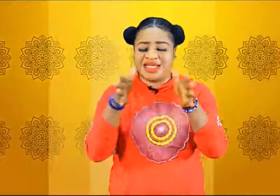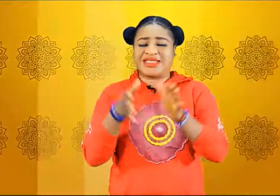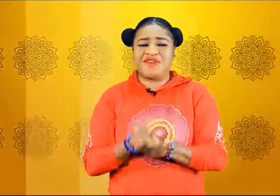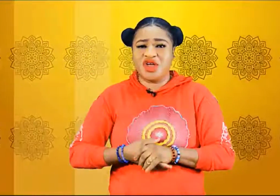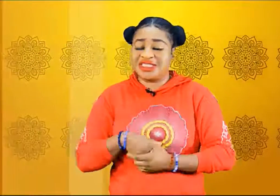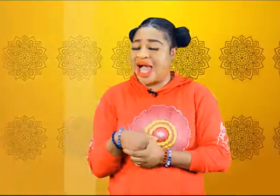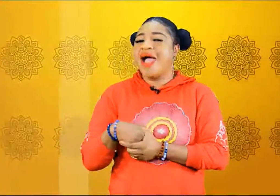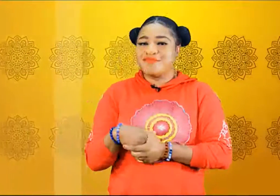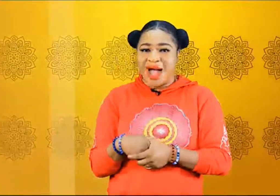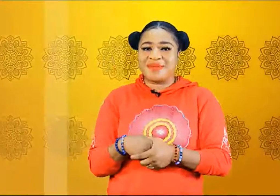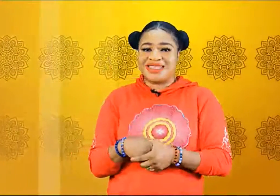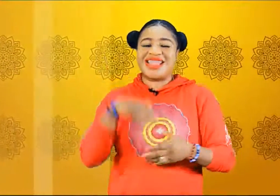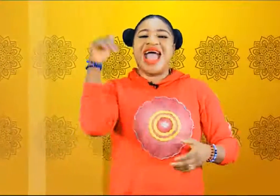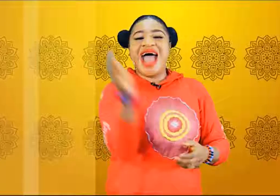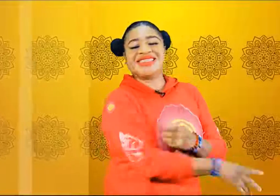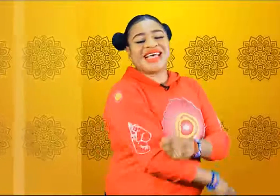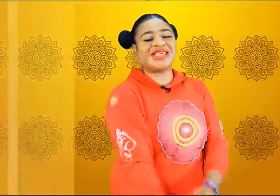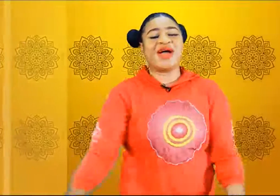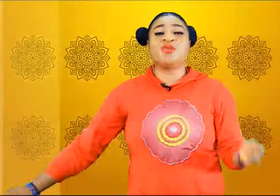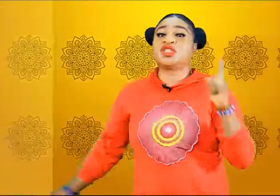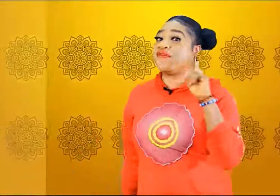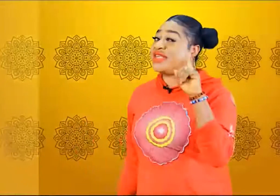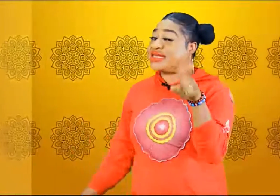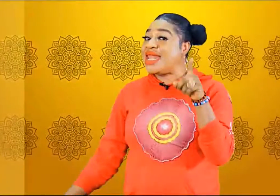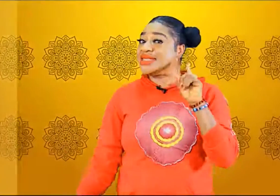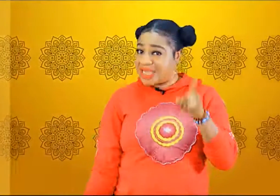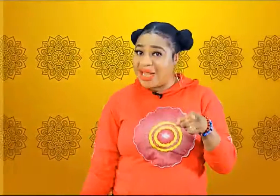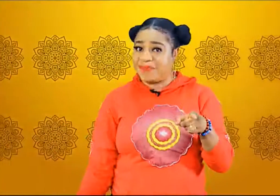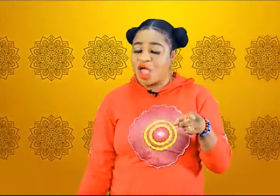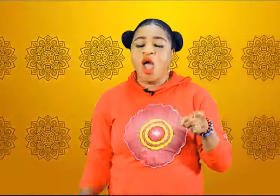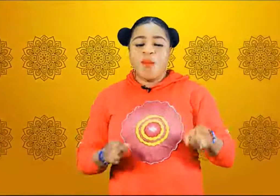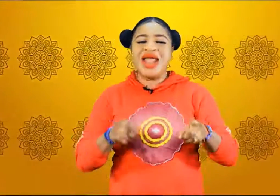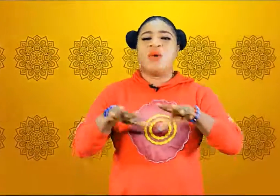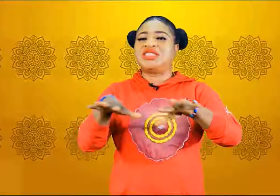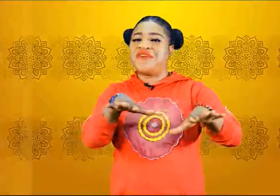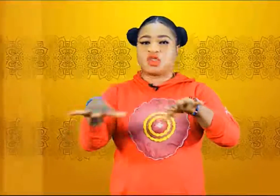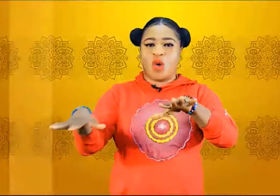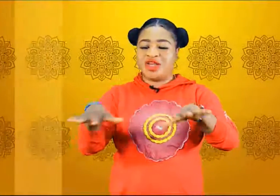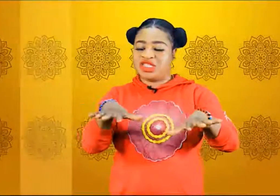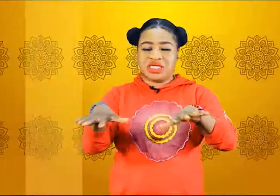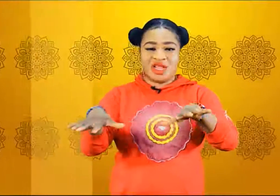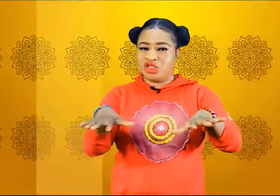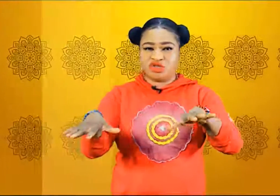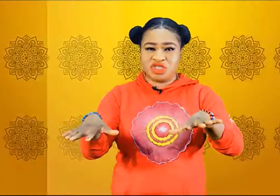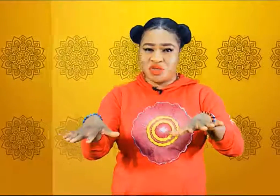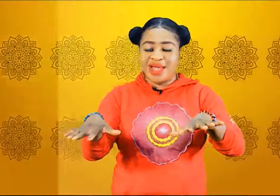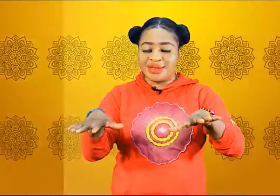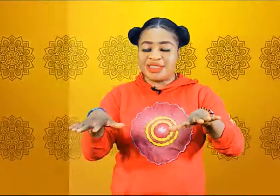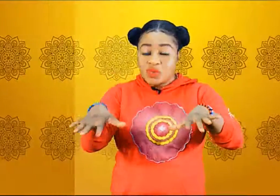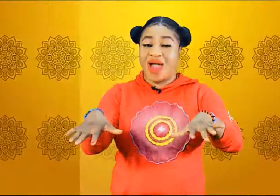it's bang basi i said see what you want software like tell them money i won't give us call one in entertainment industry ty ty